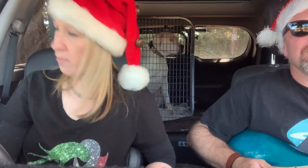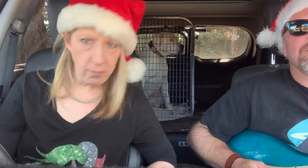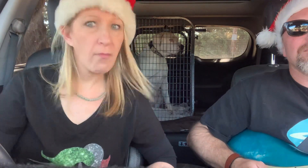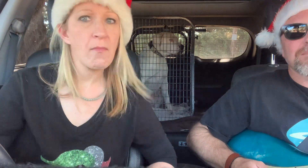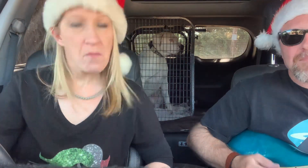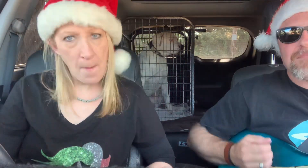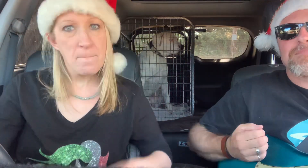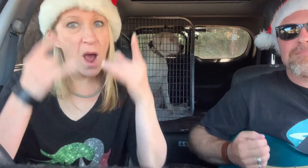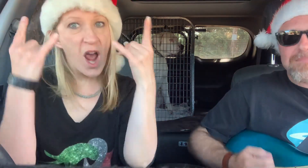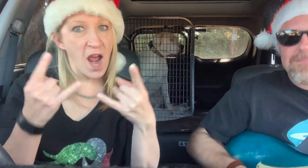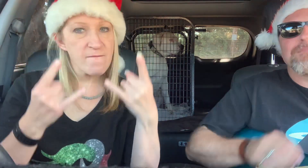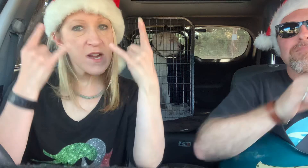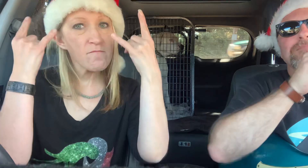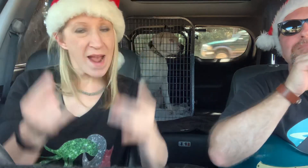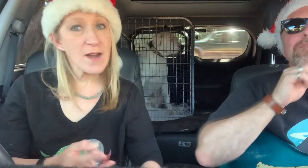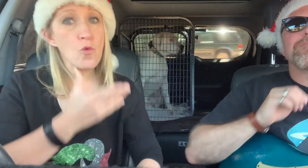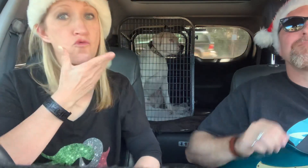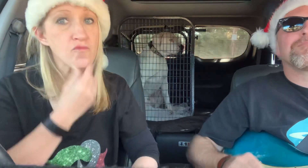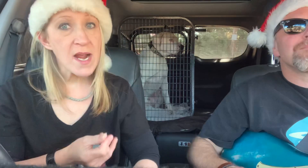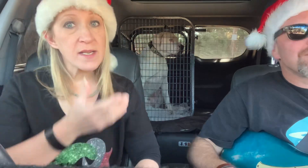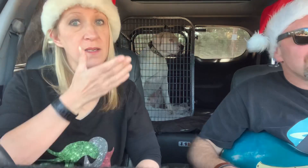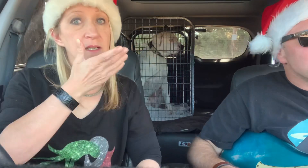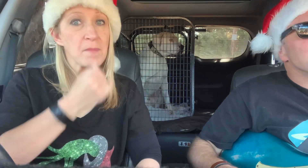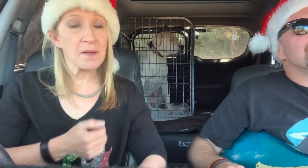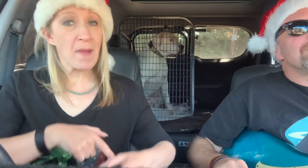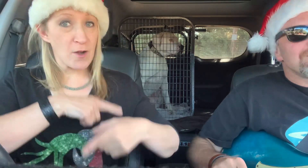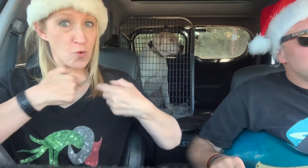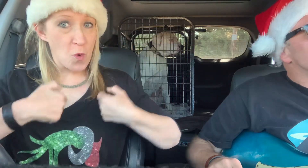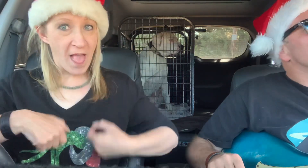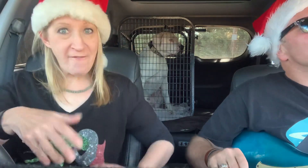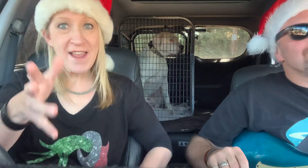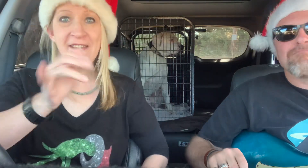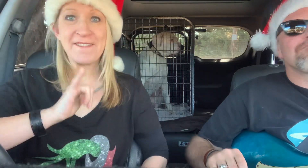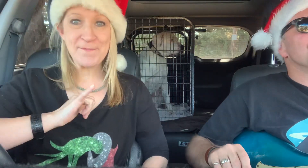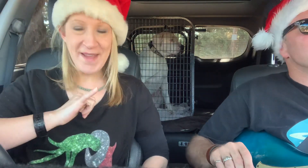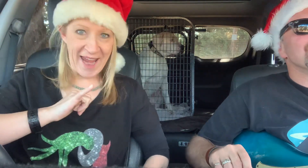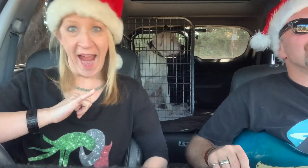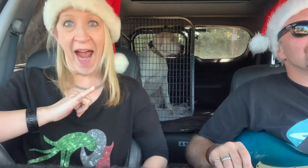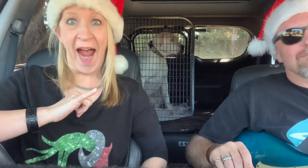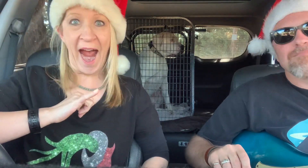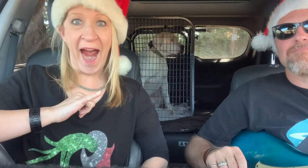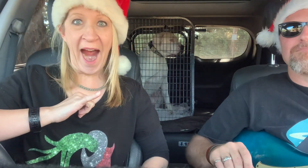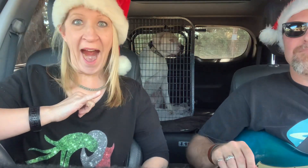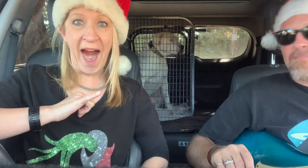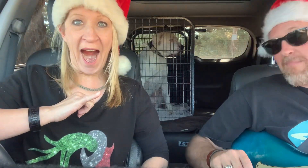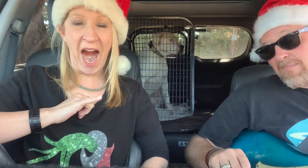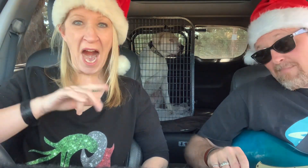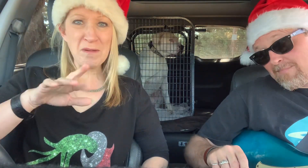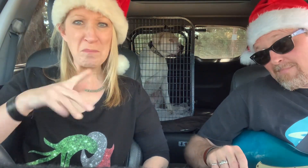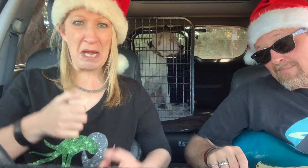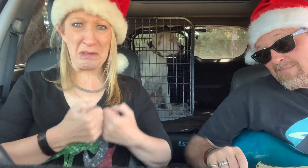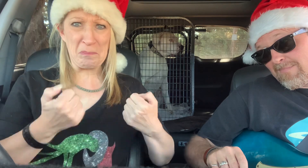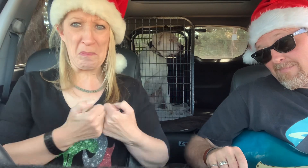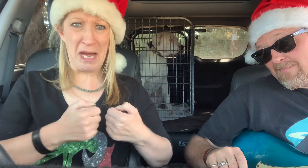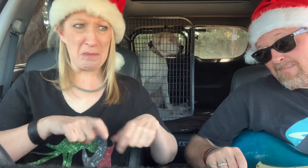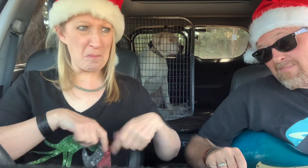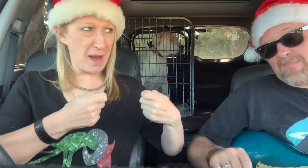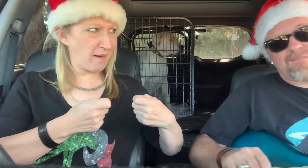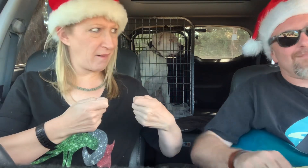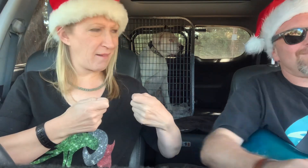On my heavy metal grits, my true love gave to me Two pairs of Spanish pants and a